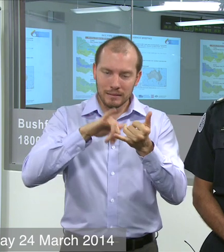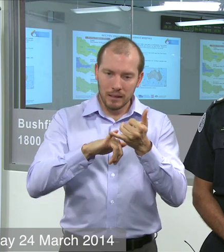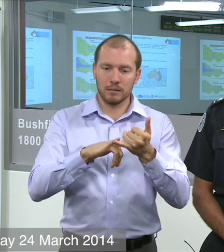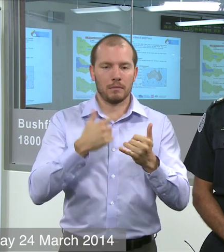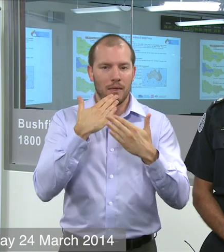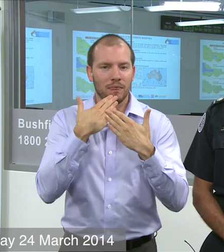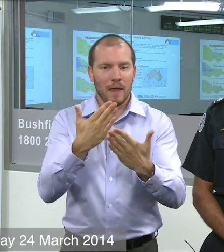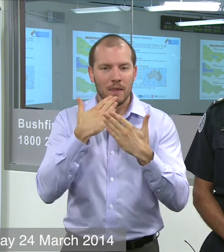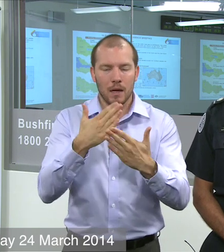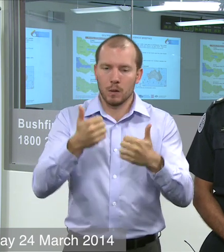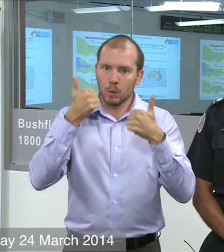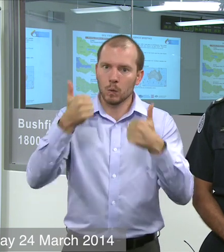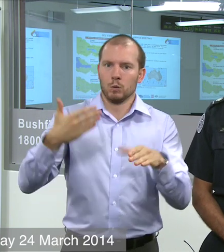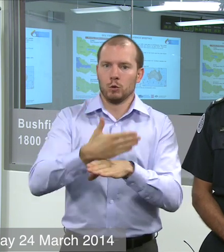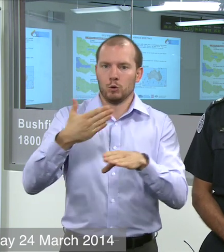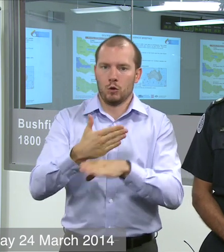Job well done.